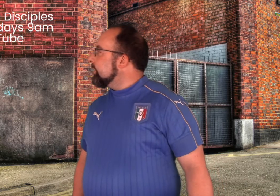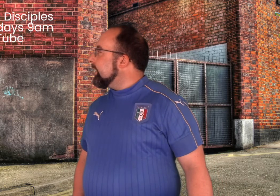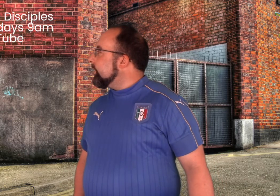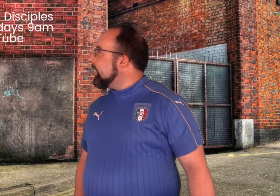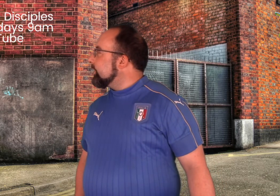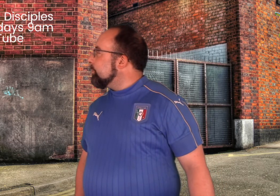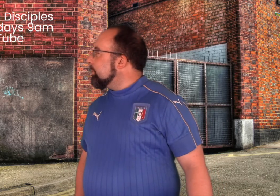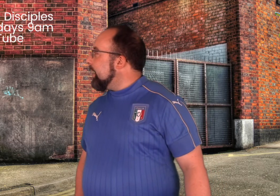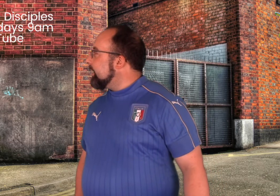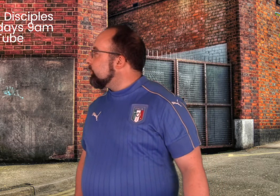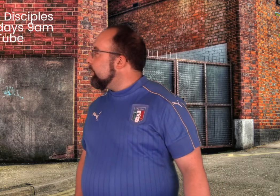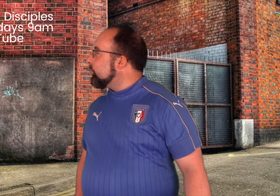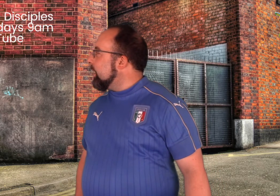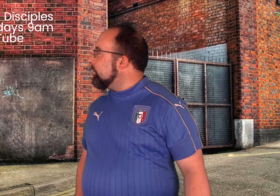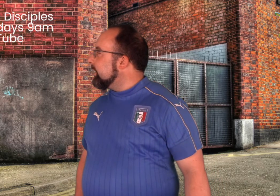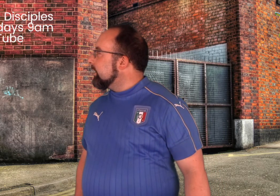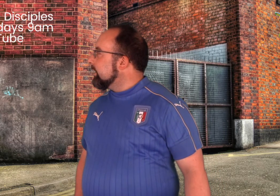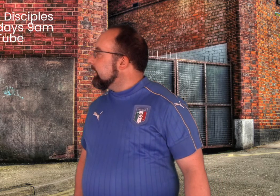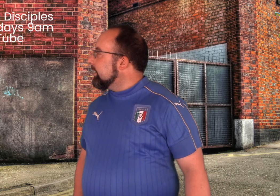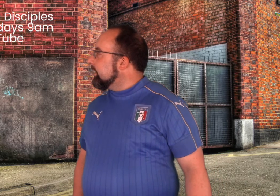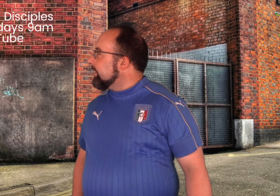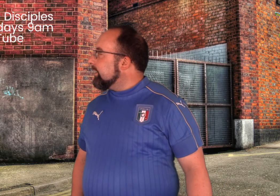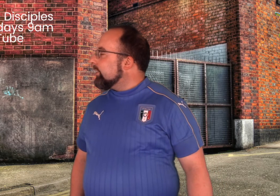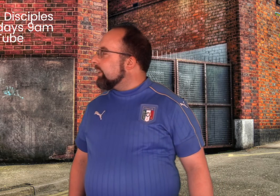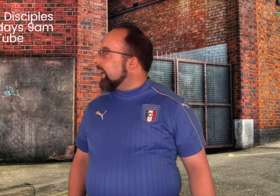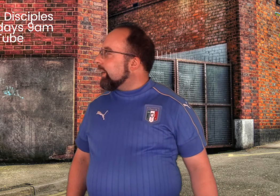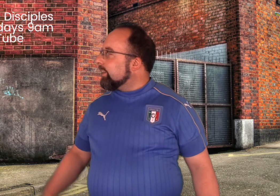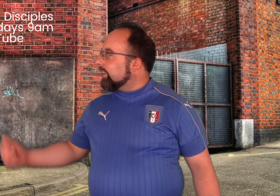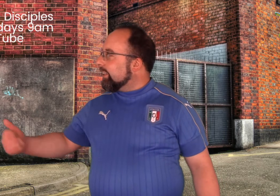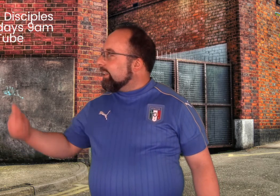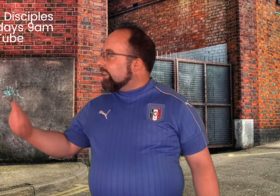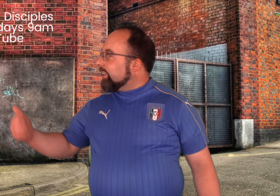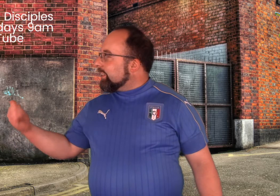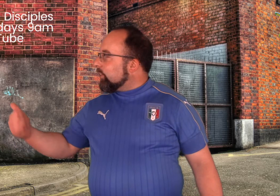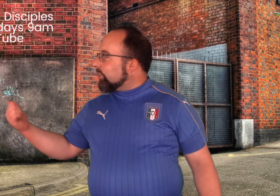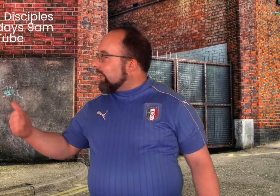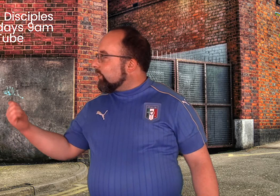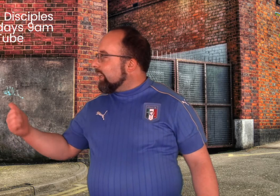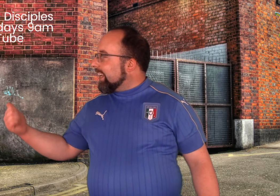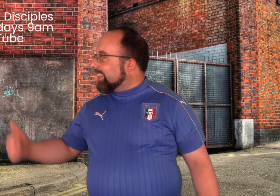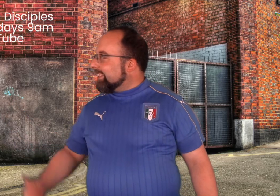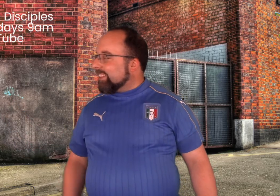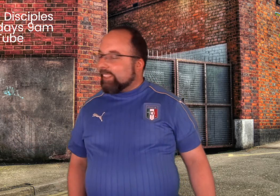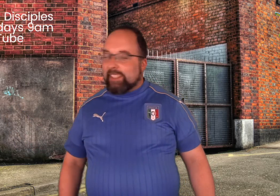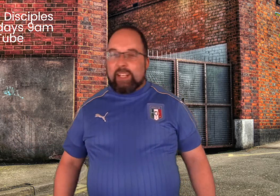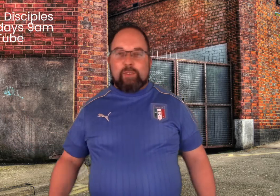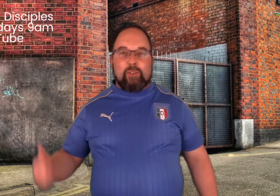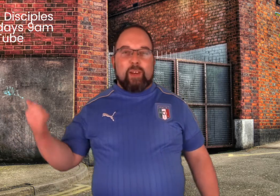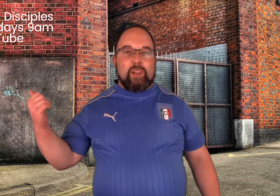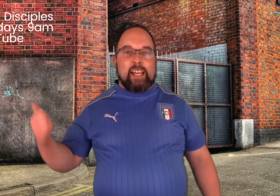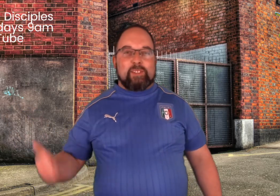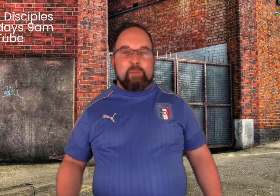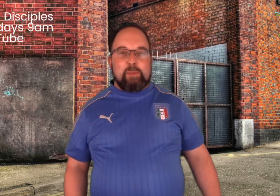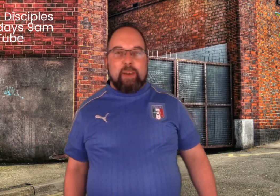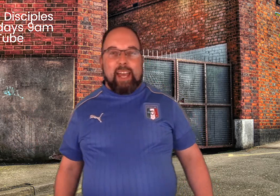said you like to be back as well, Trevor. Okay. I'll chat to you later. Even Trevor likes to be back.